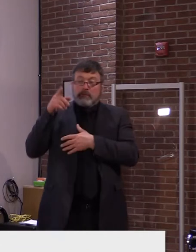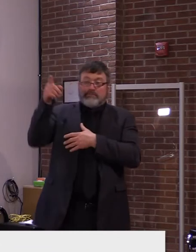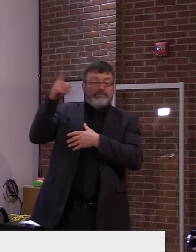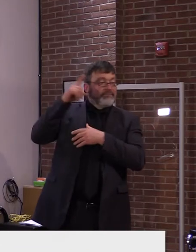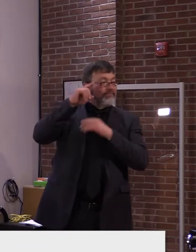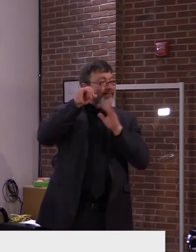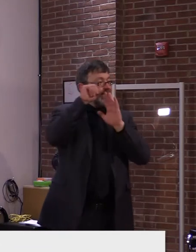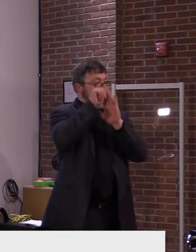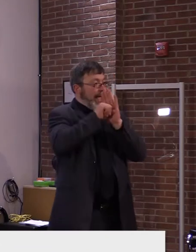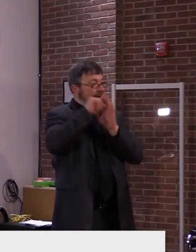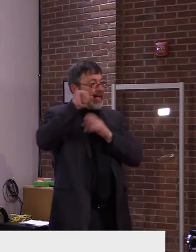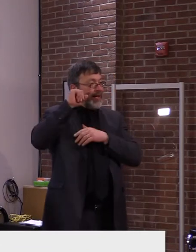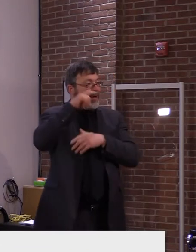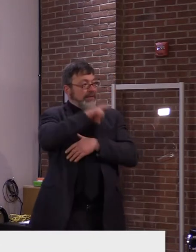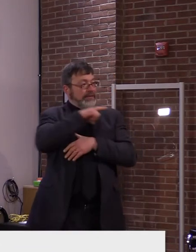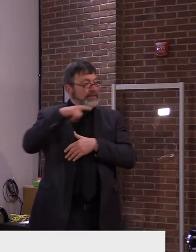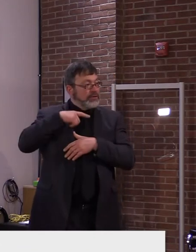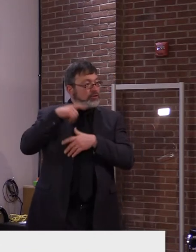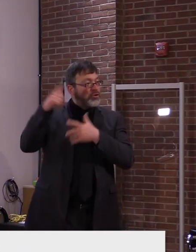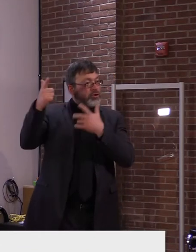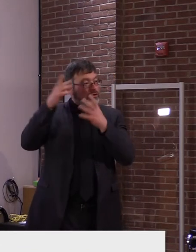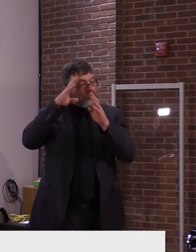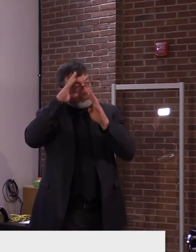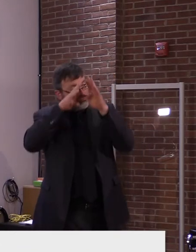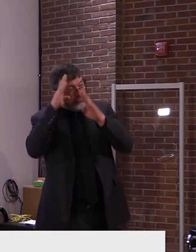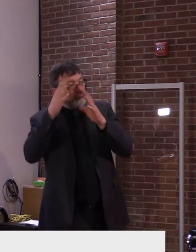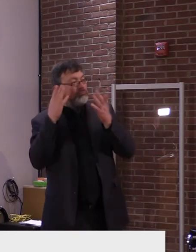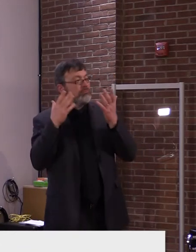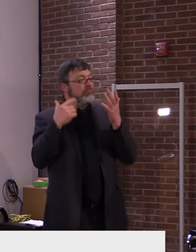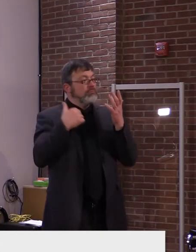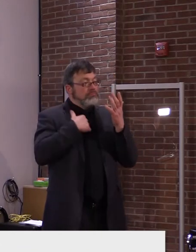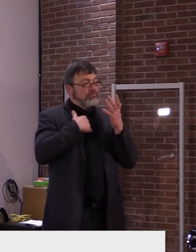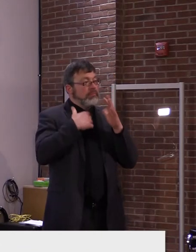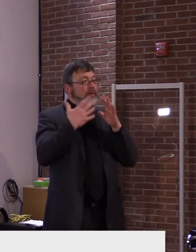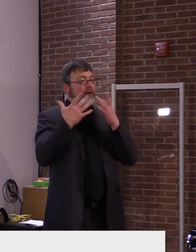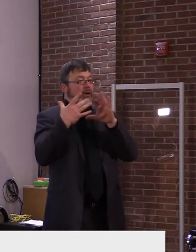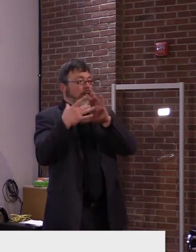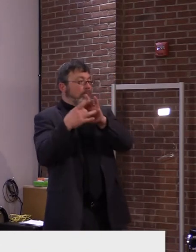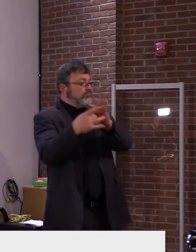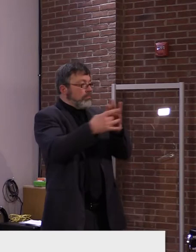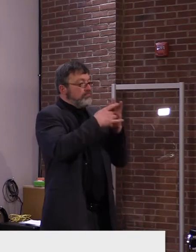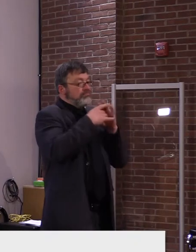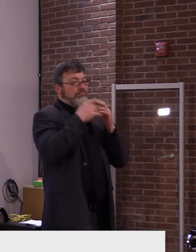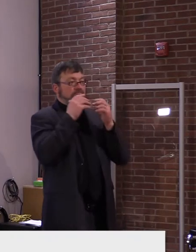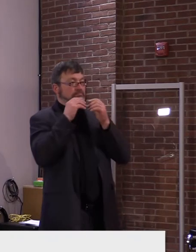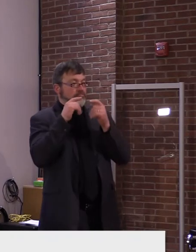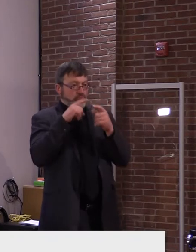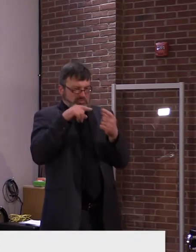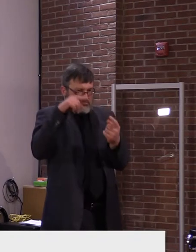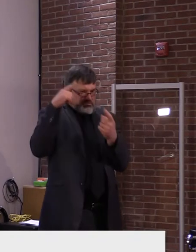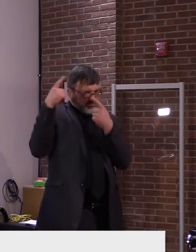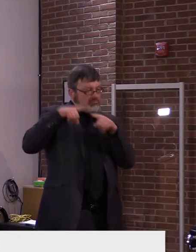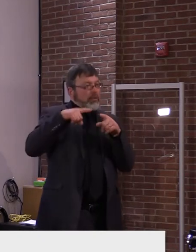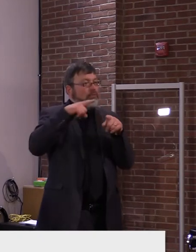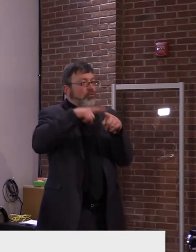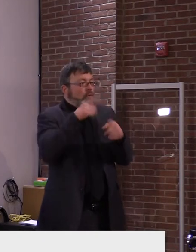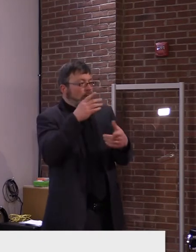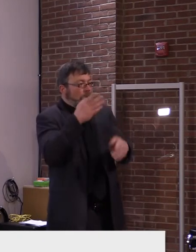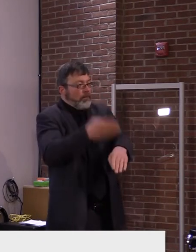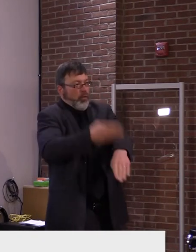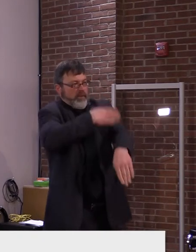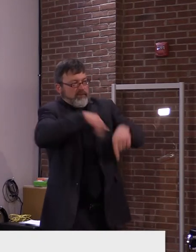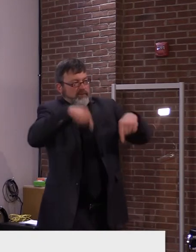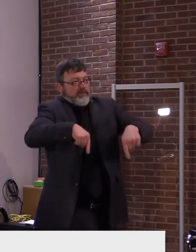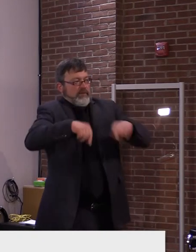on their own as well. So we work together to improve the economy. It's got a long ways to go, but if you're comparing to what, uh, we had